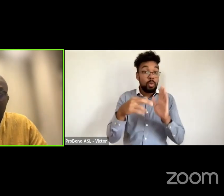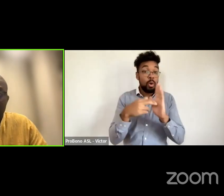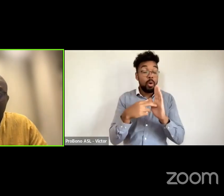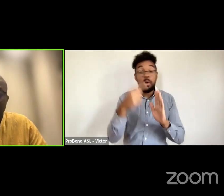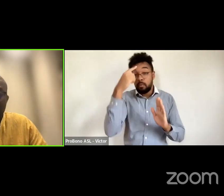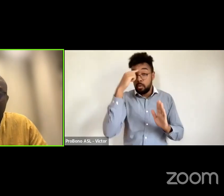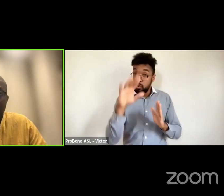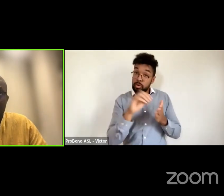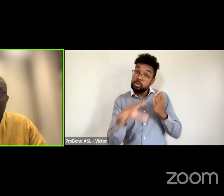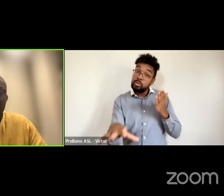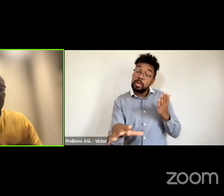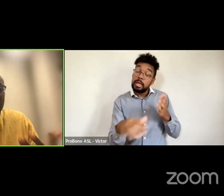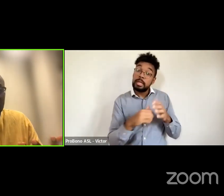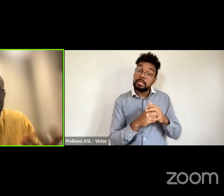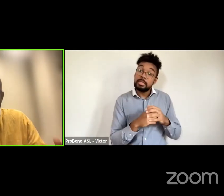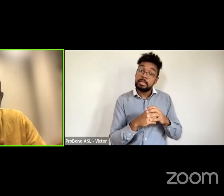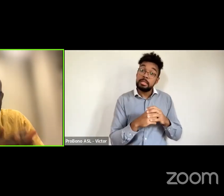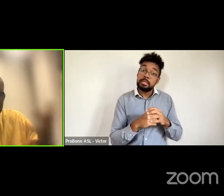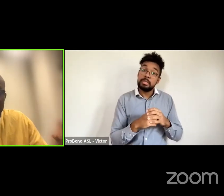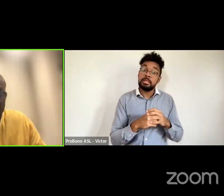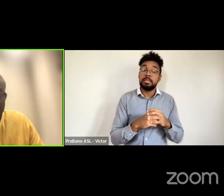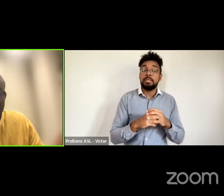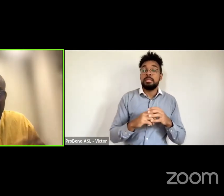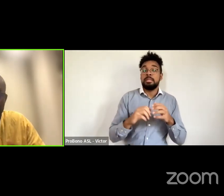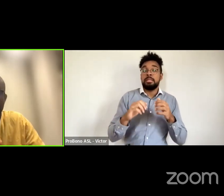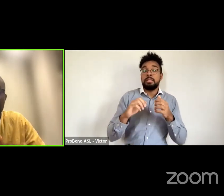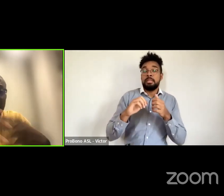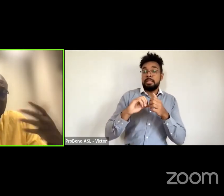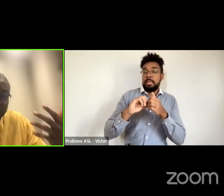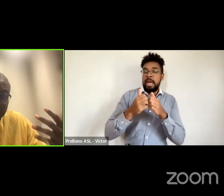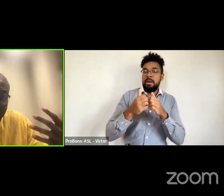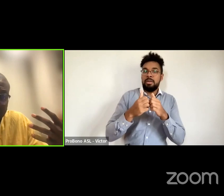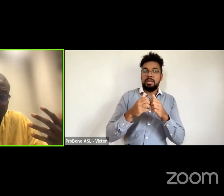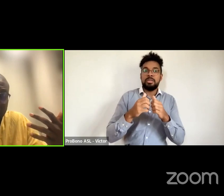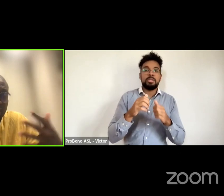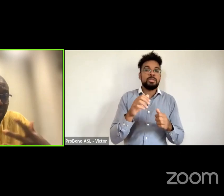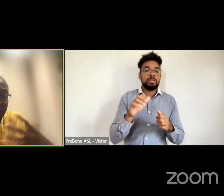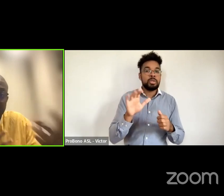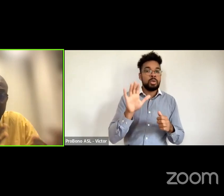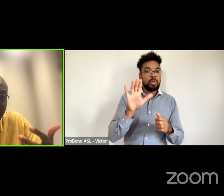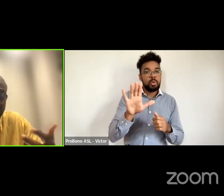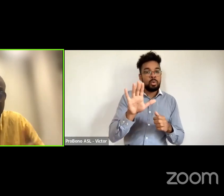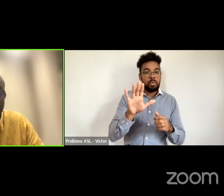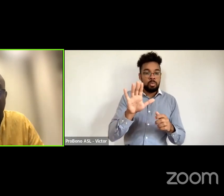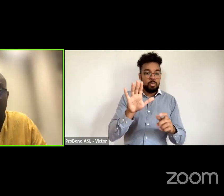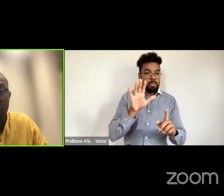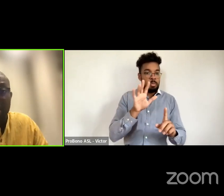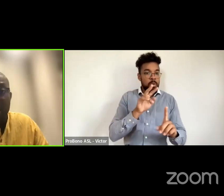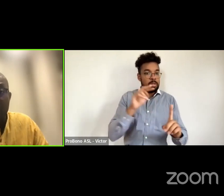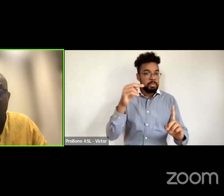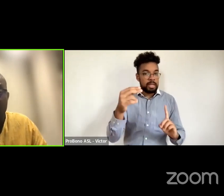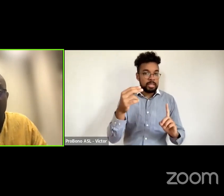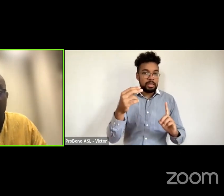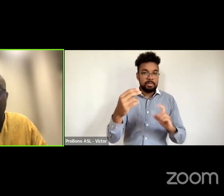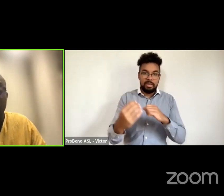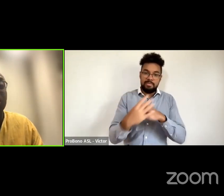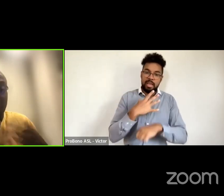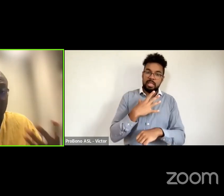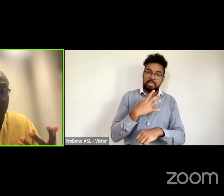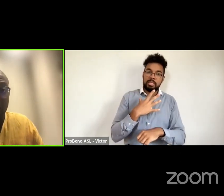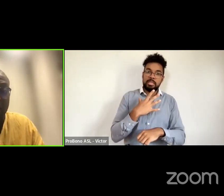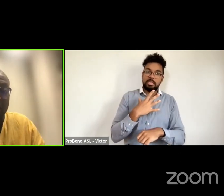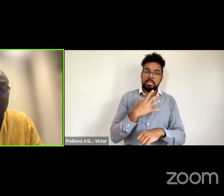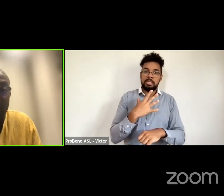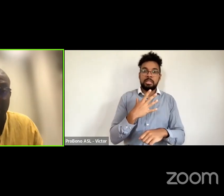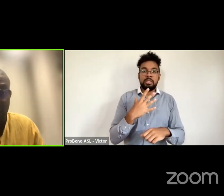um how does these understandings these various perspectives how do they affect us in our work um as